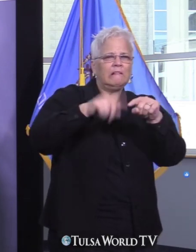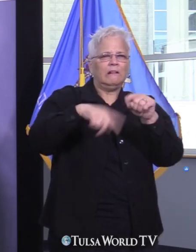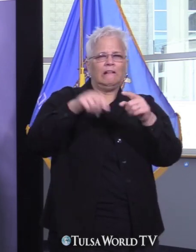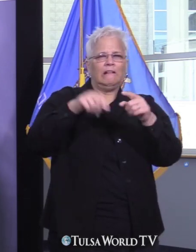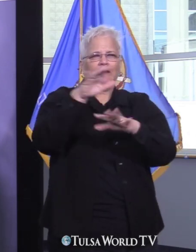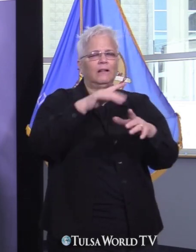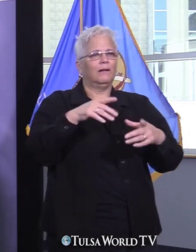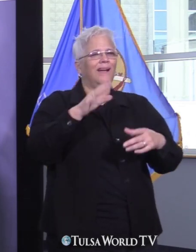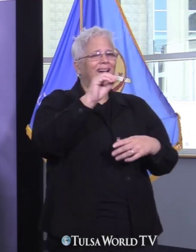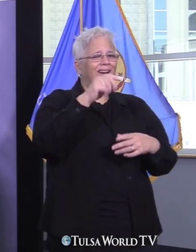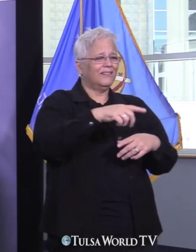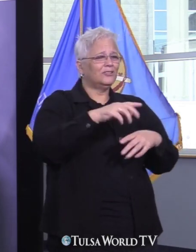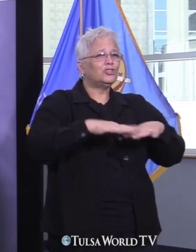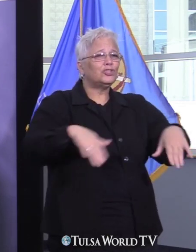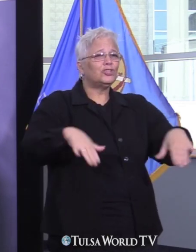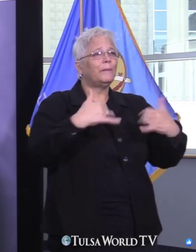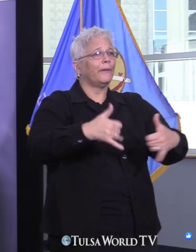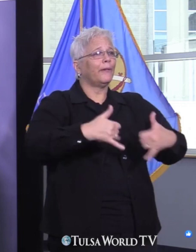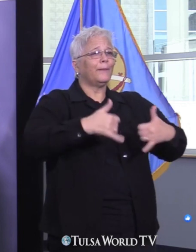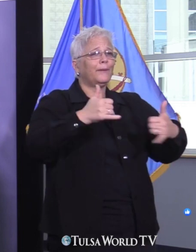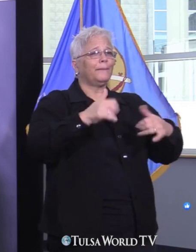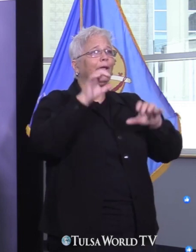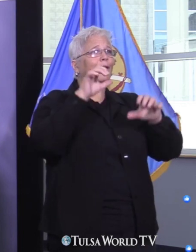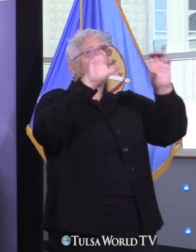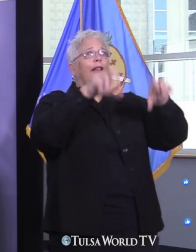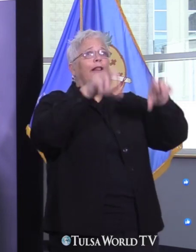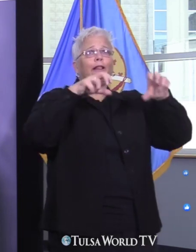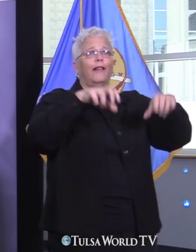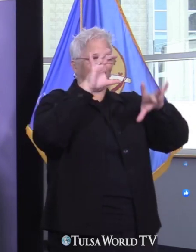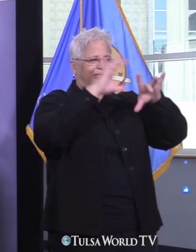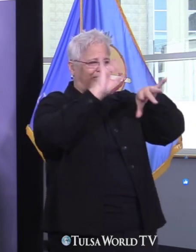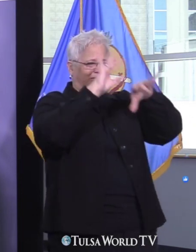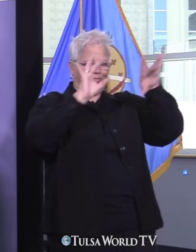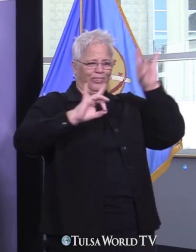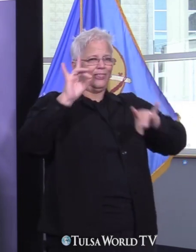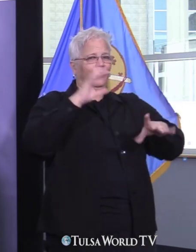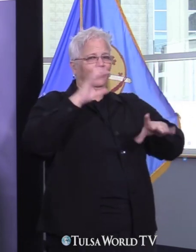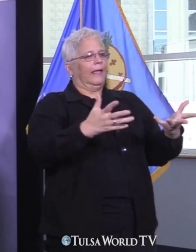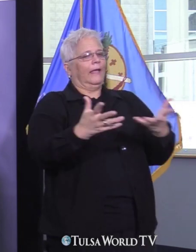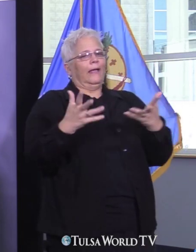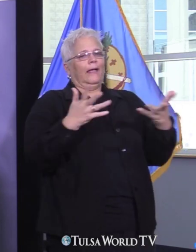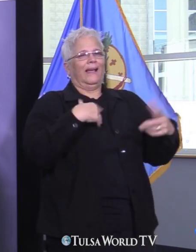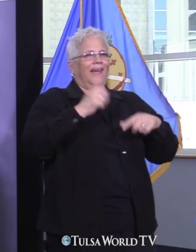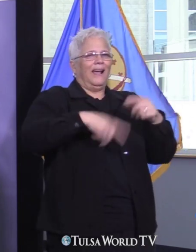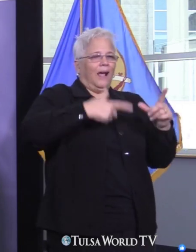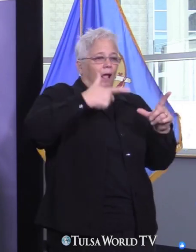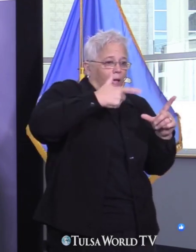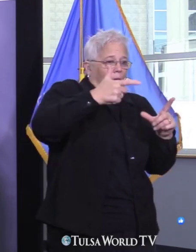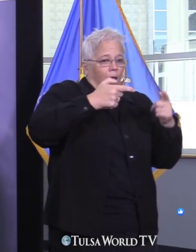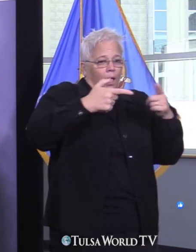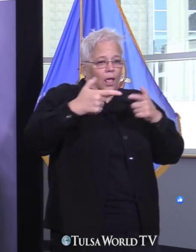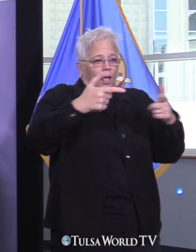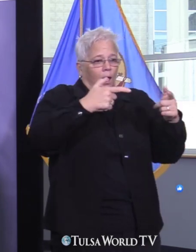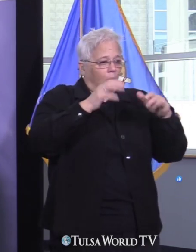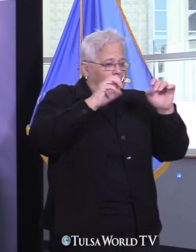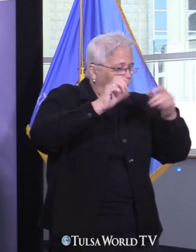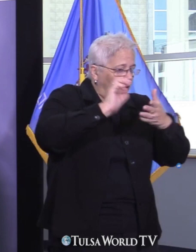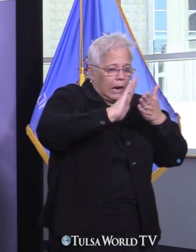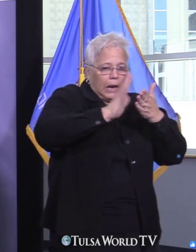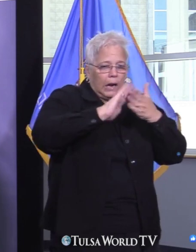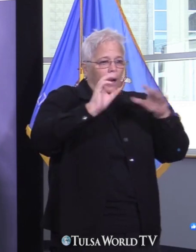be doing. And so to facilitate and take any question about what people ought to be doing in the parks out of the question